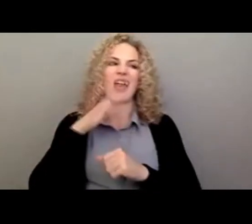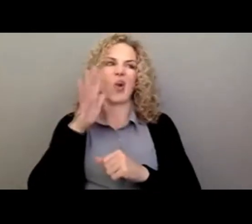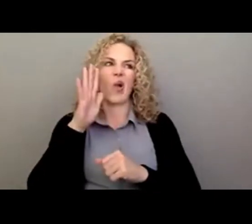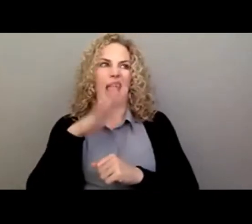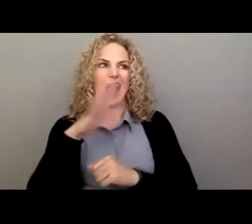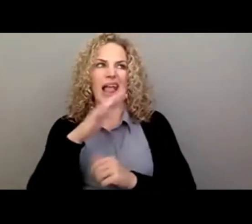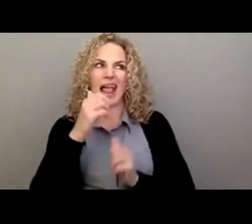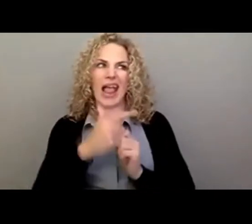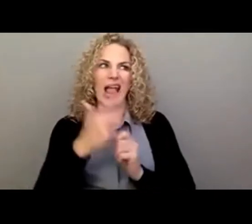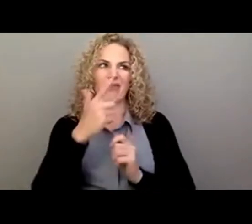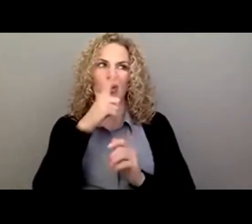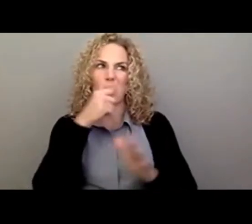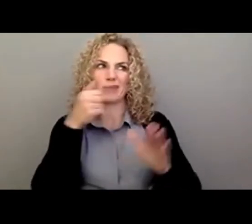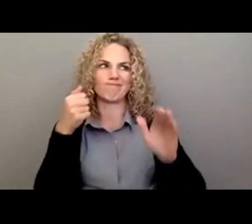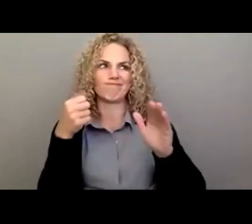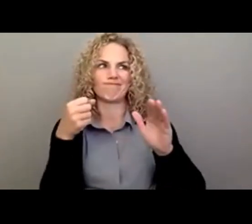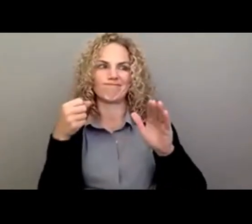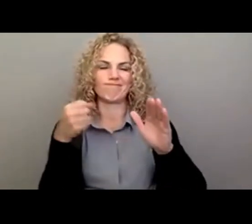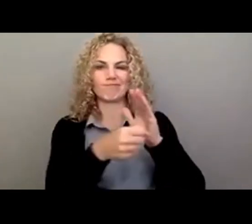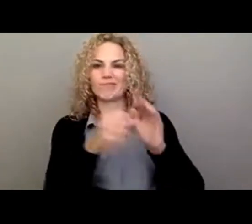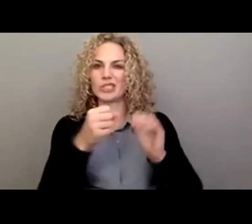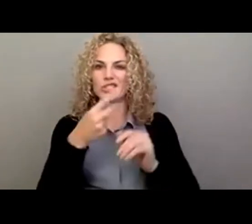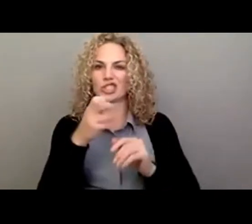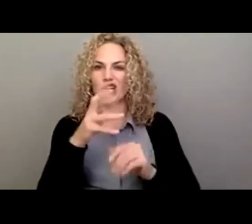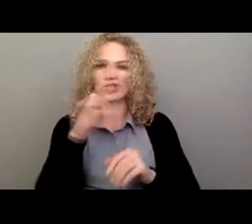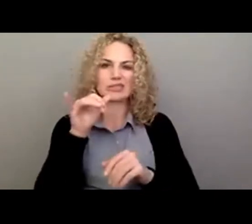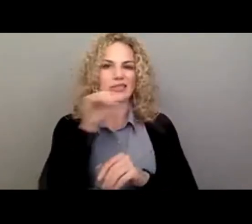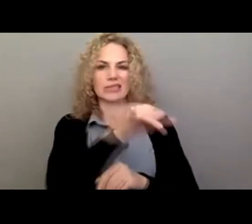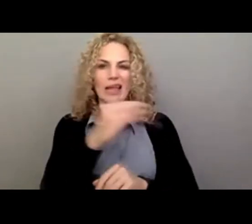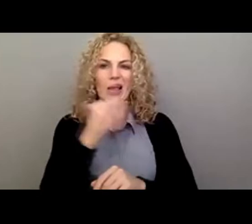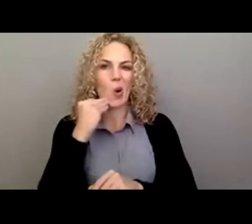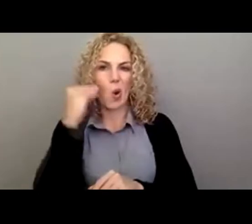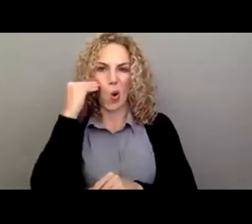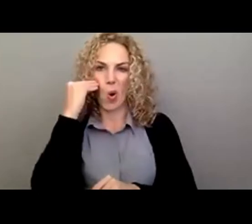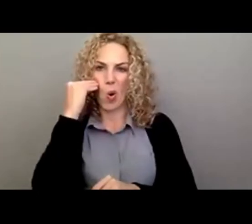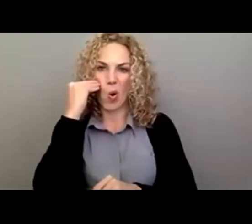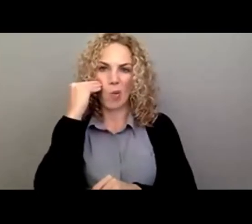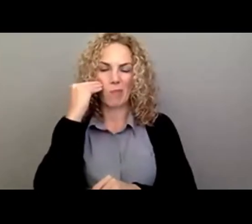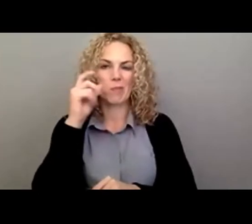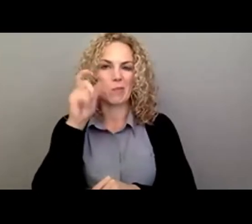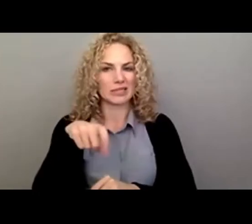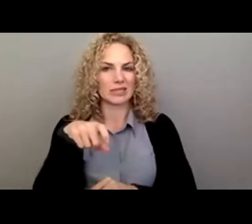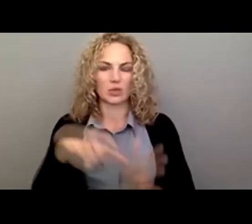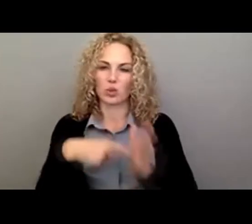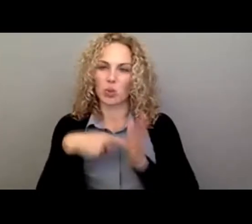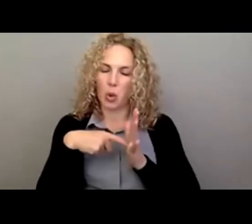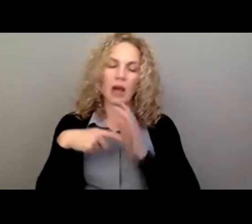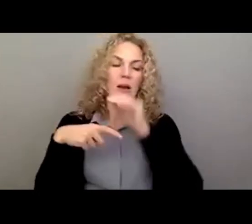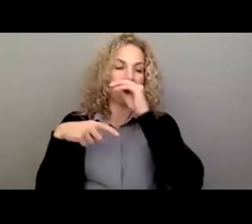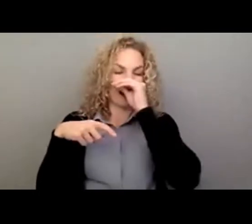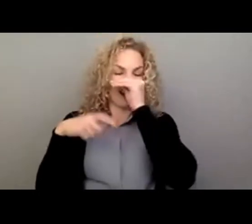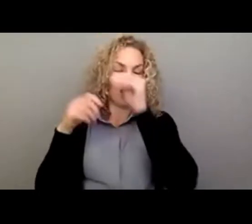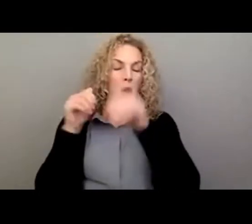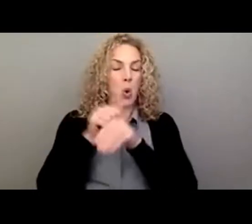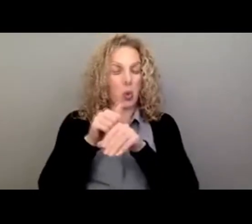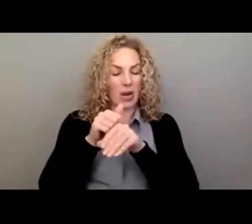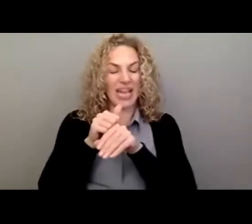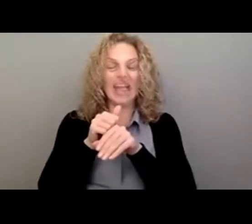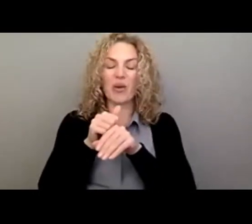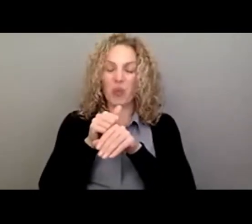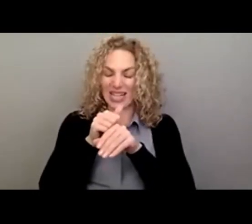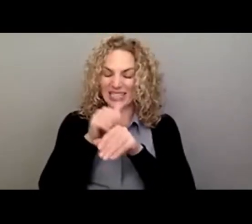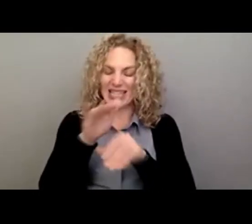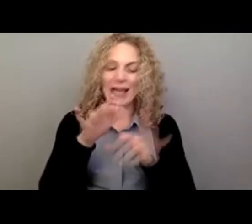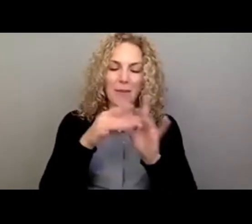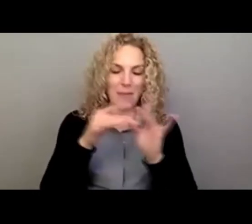everyone's going to shelter in place. Well, we had already sent the message to our organization that we were sending people home. We